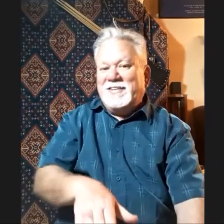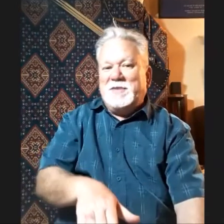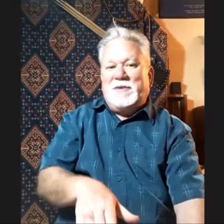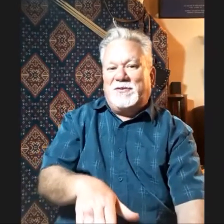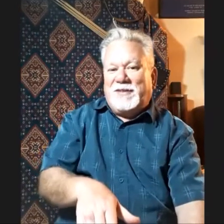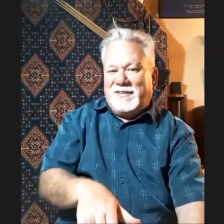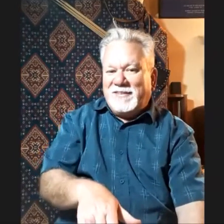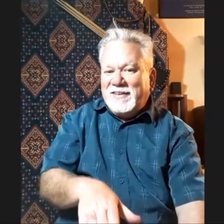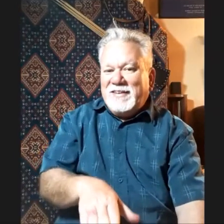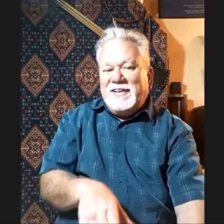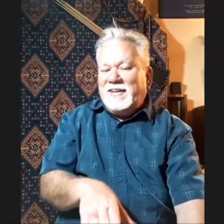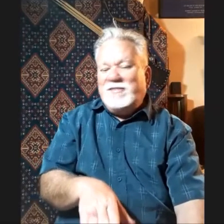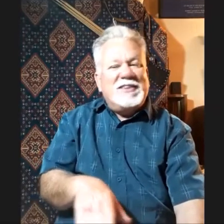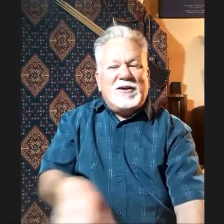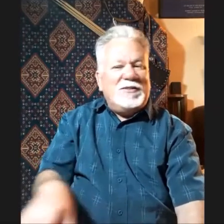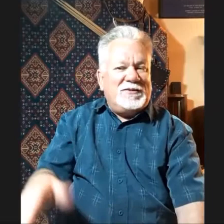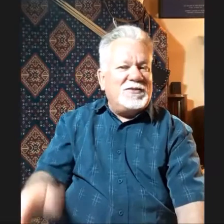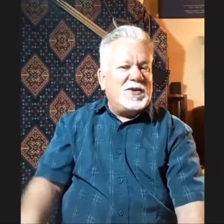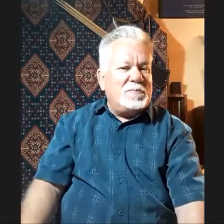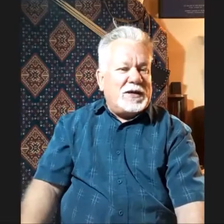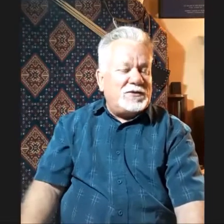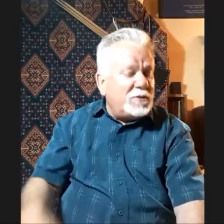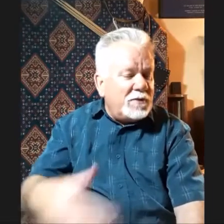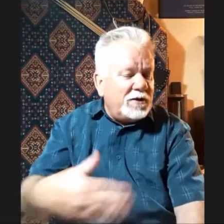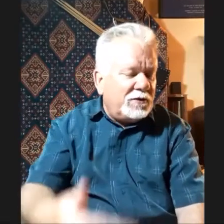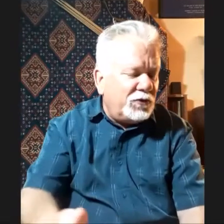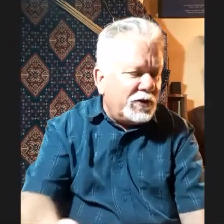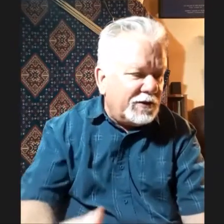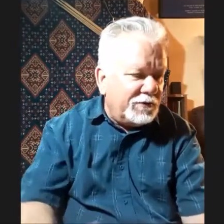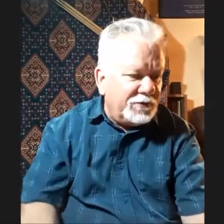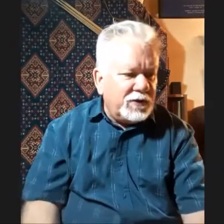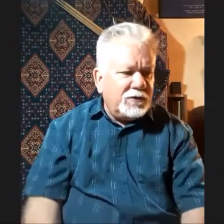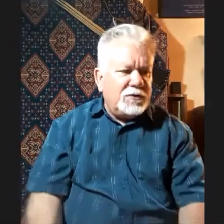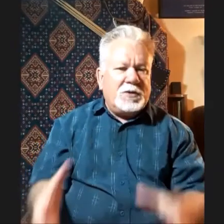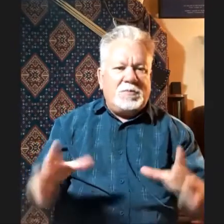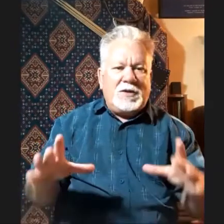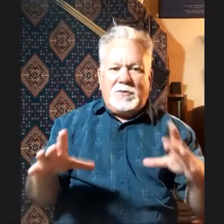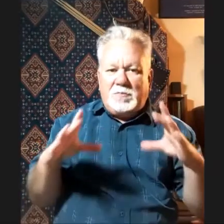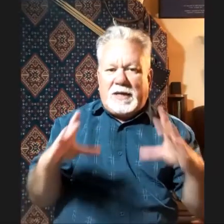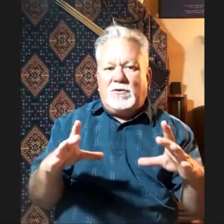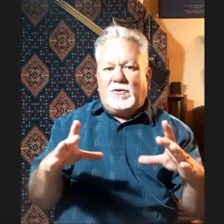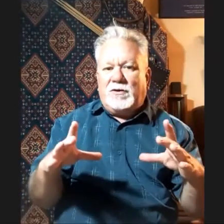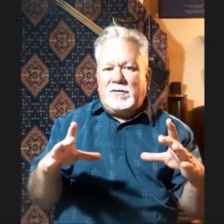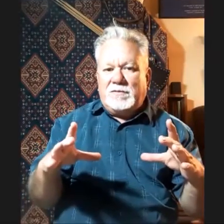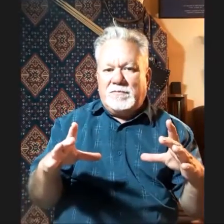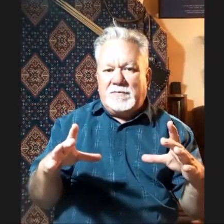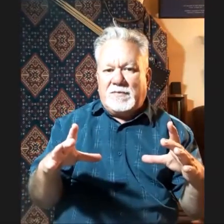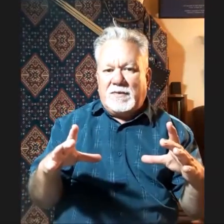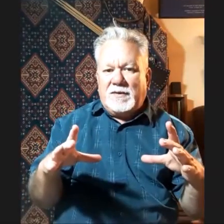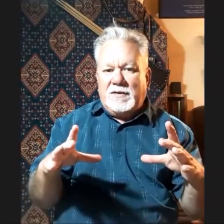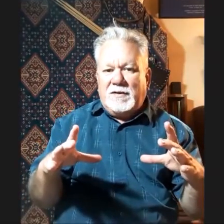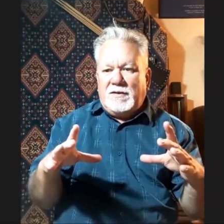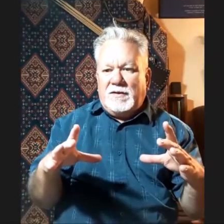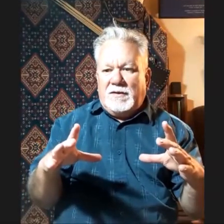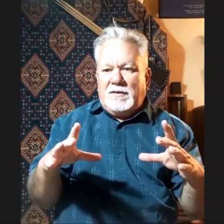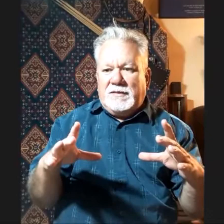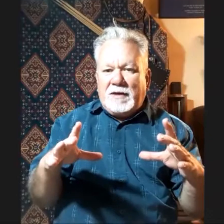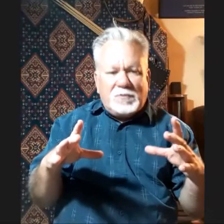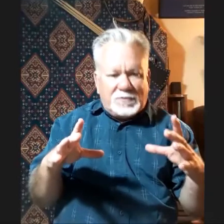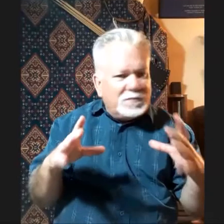don't mess with us. Even though it's not a battle. See, if you gave someone a plate with a battle on it, that's a